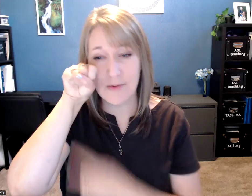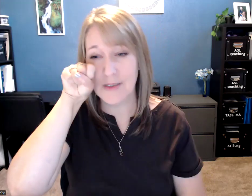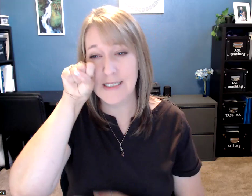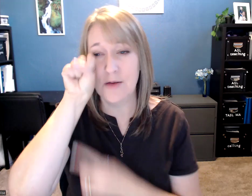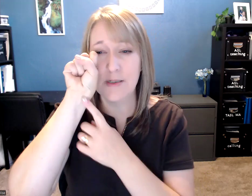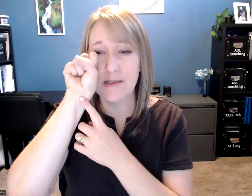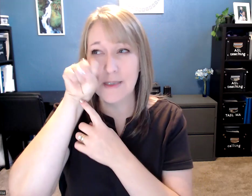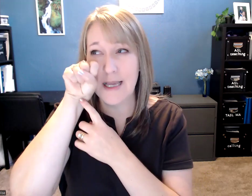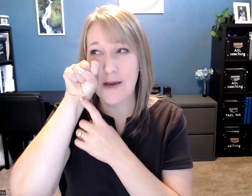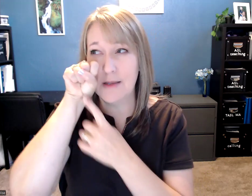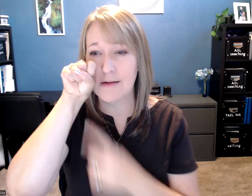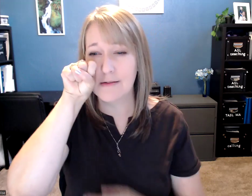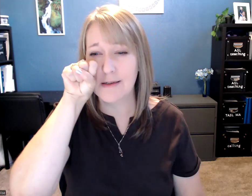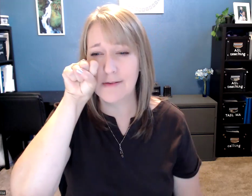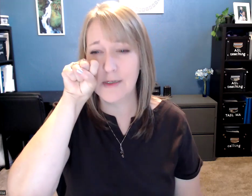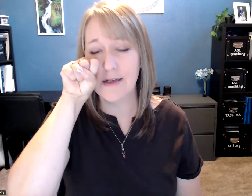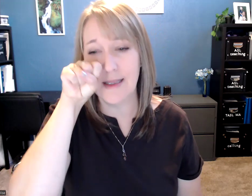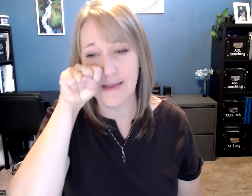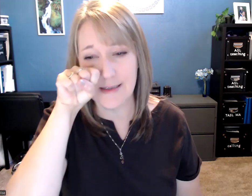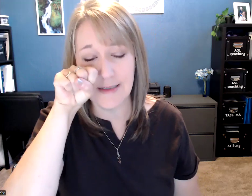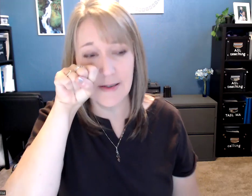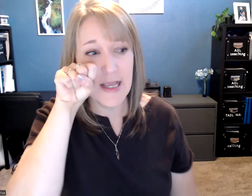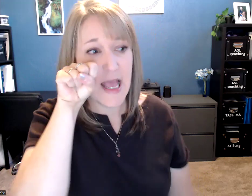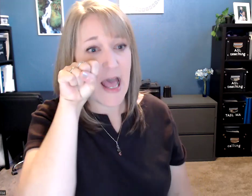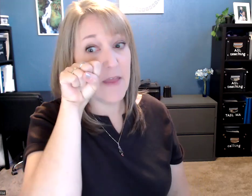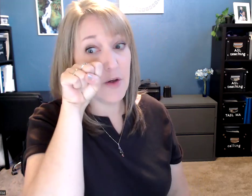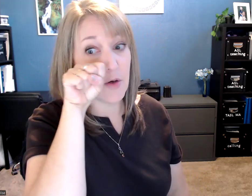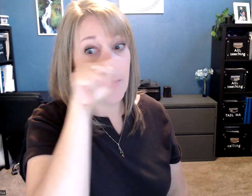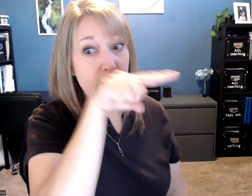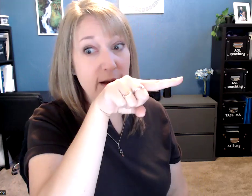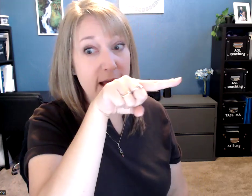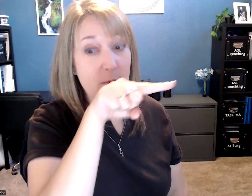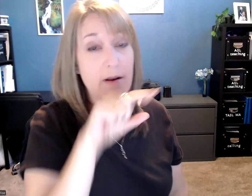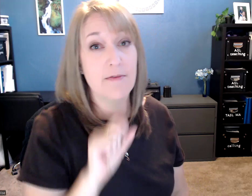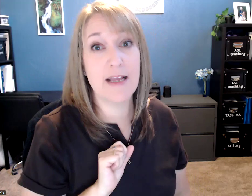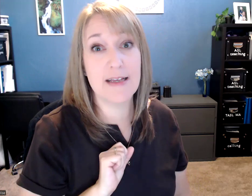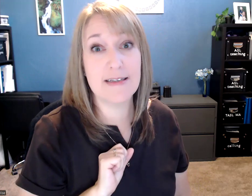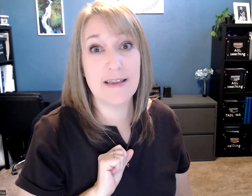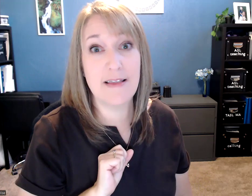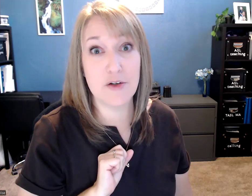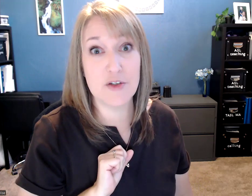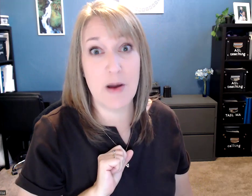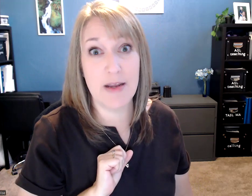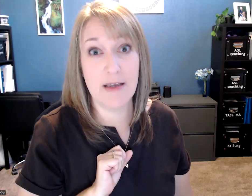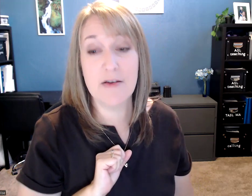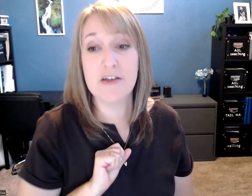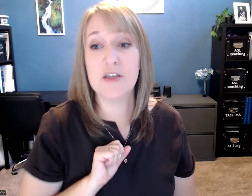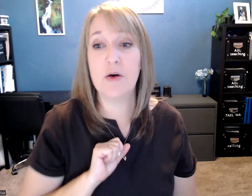not really down, but it's not really out either. I don't know. Kind of like this, I guess. And then you're going to point at whatever it is that you're spotting. So,